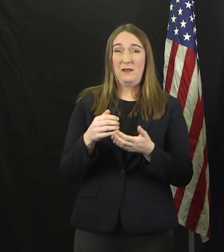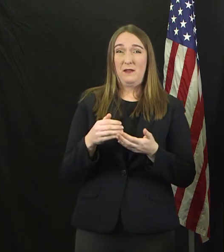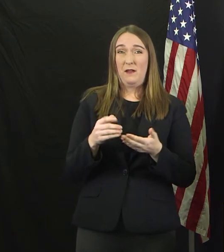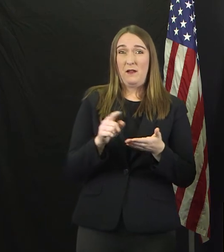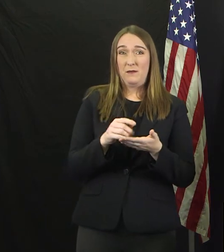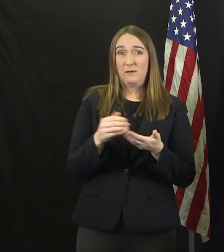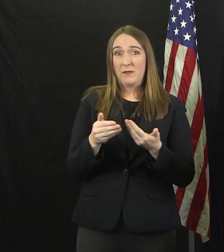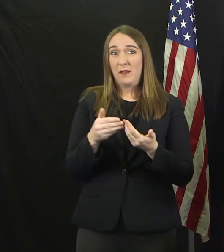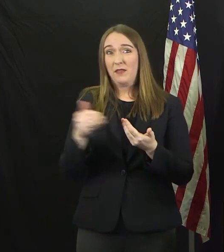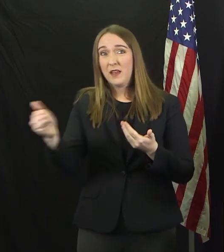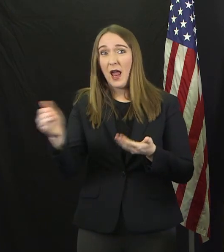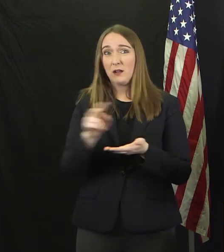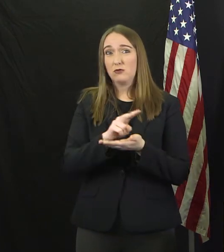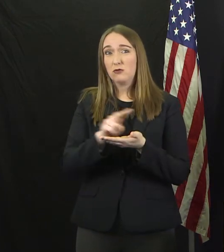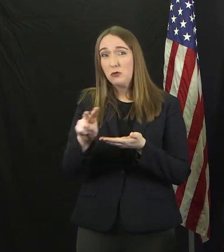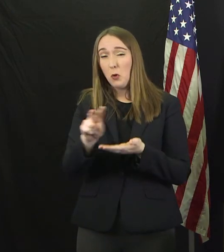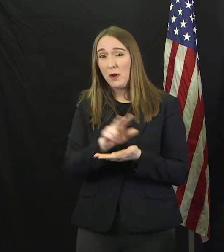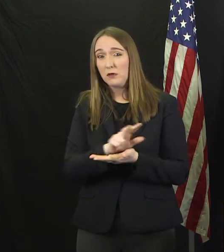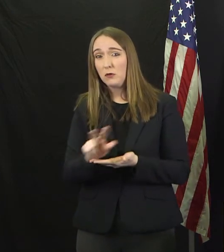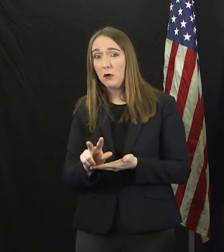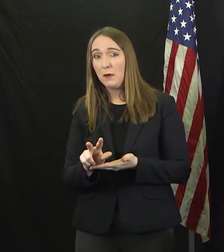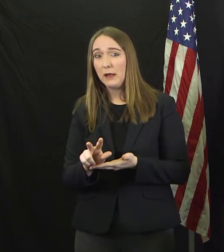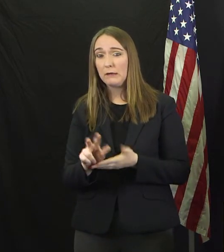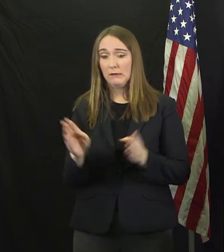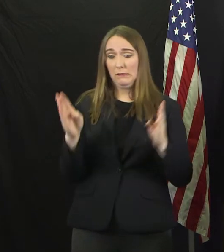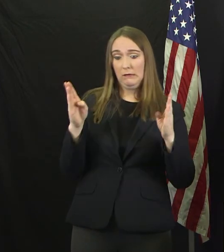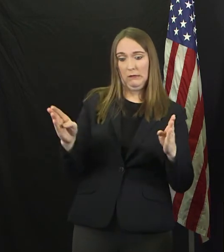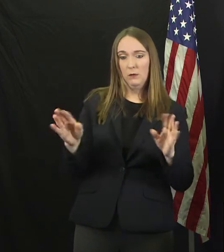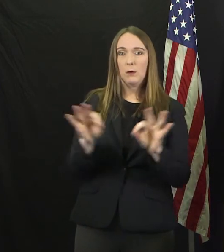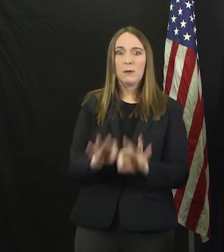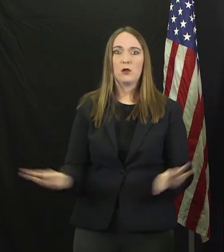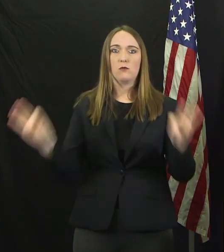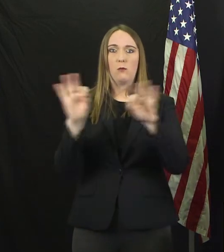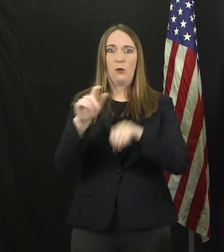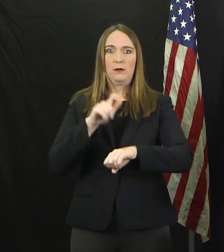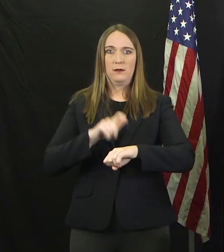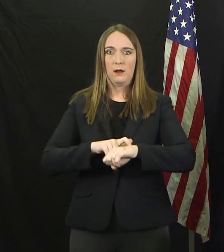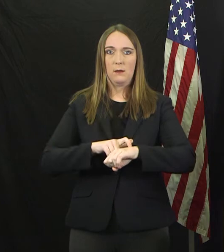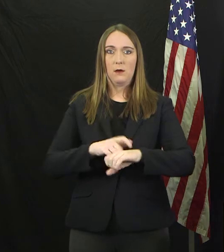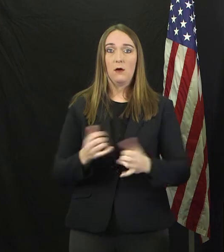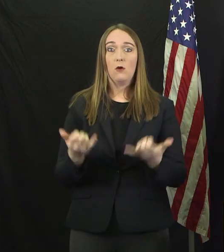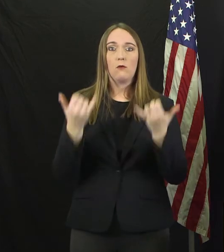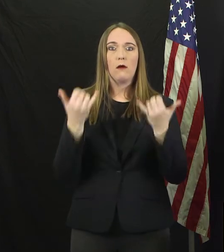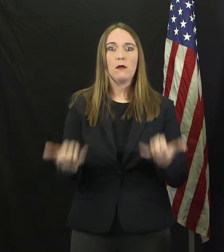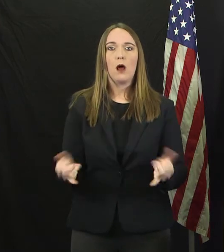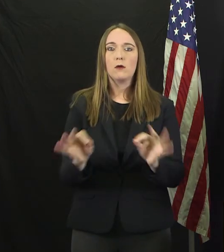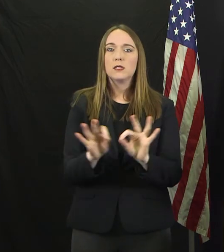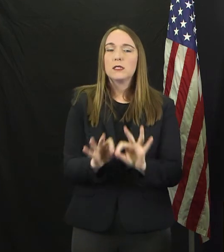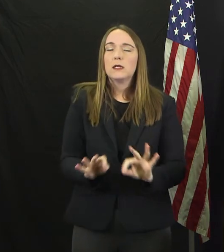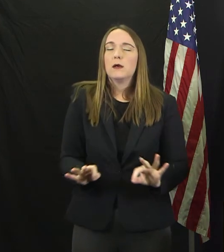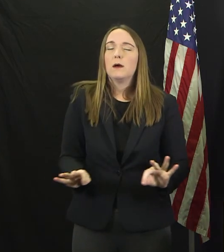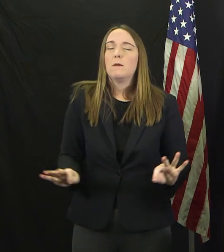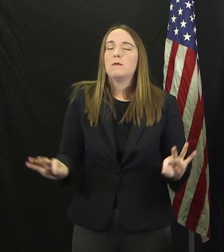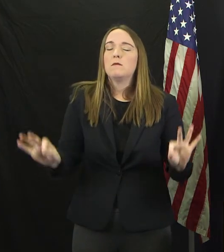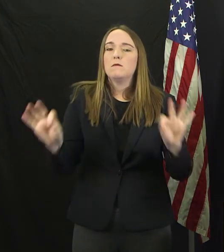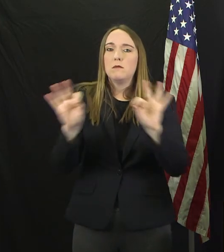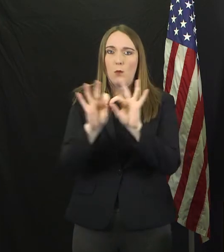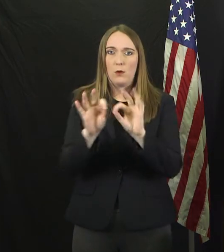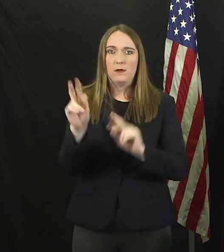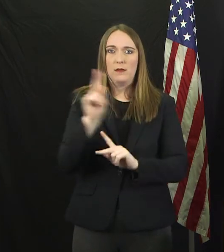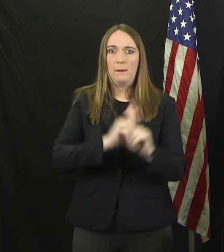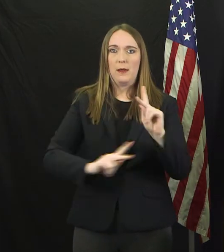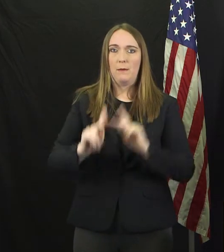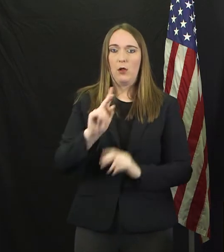weeks, particularly the next two weeks, that we have to make sure that that we are isolating folks in such a fashion